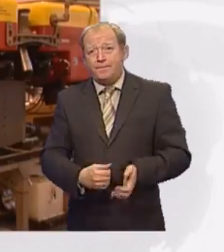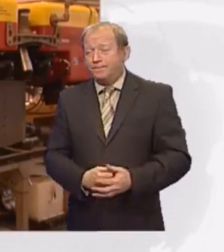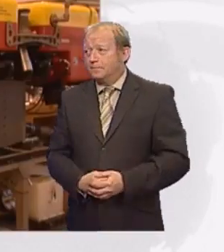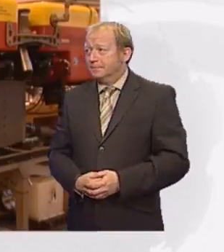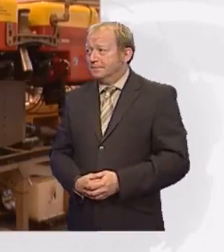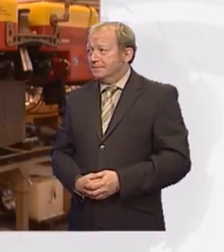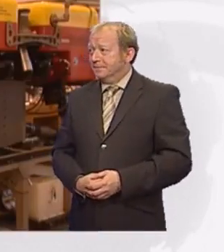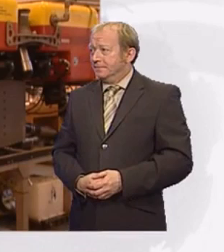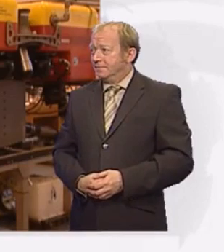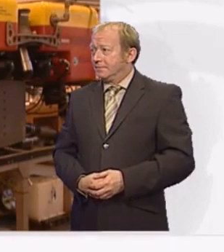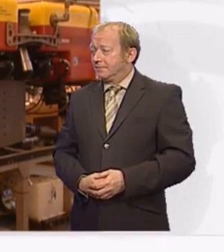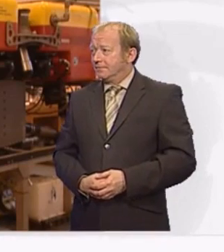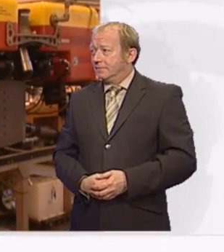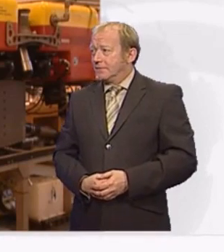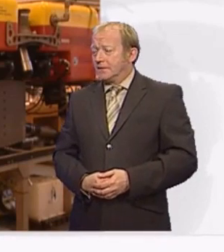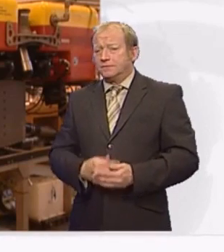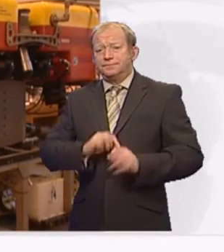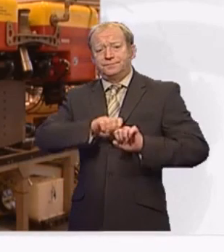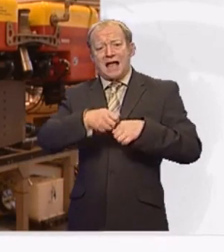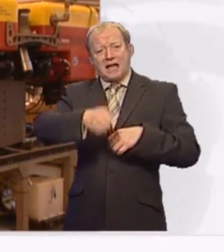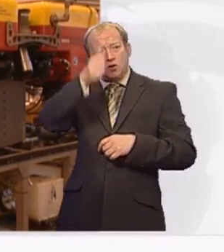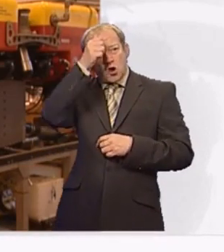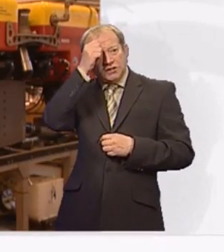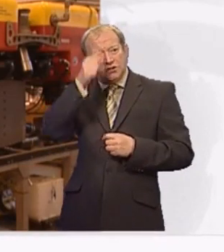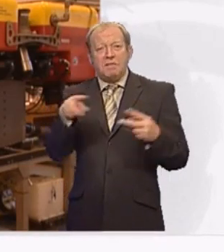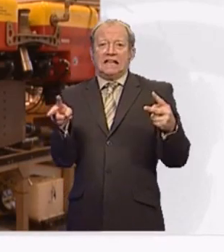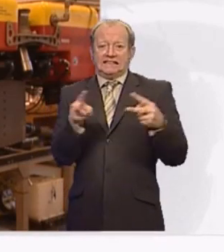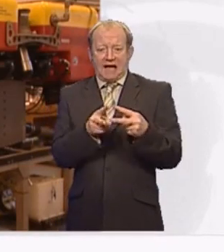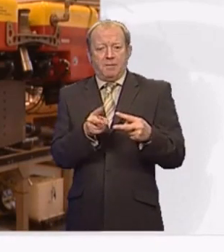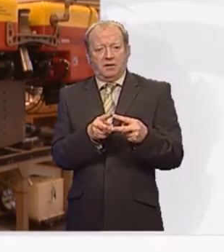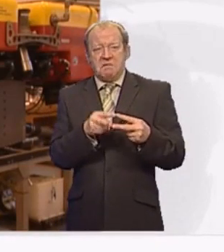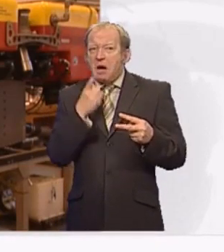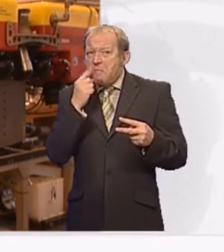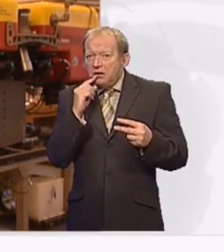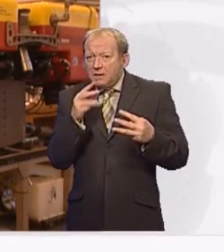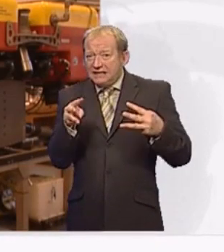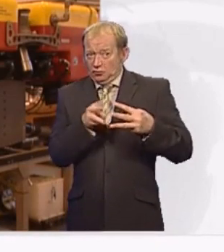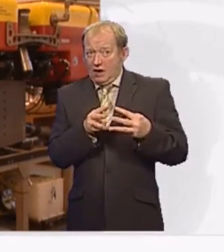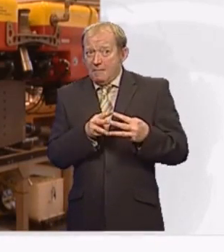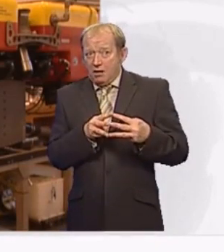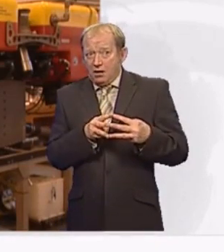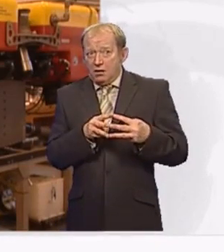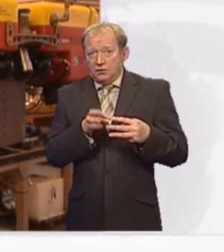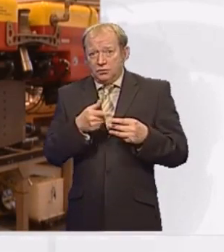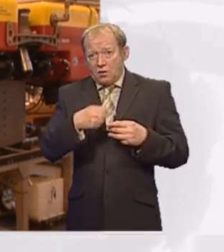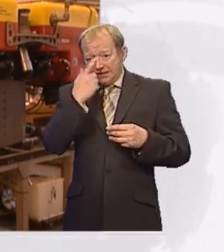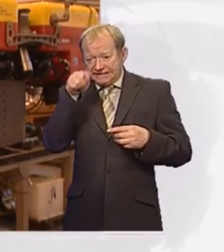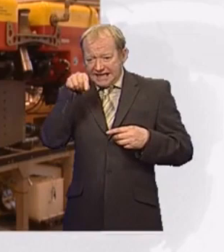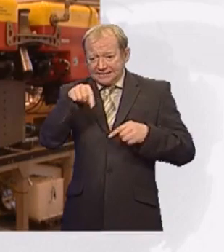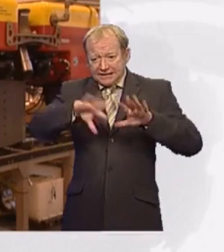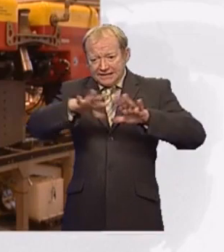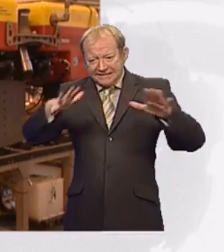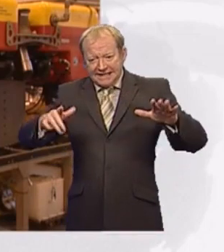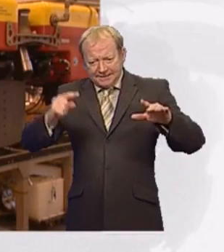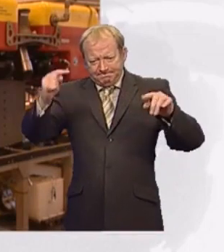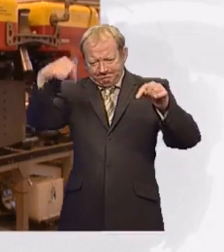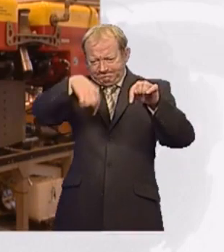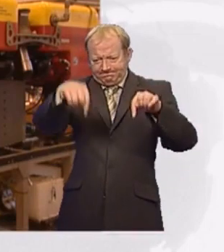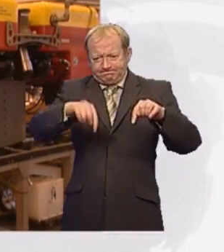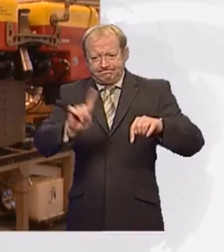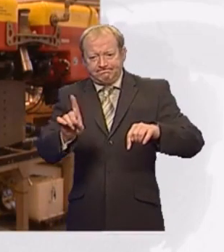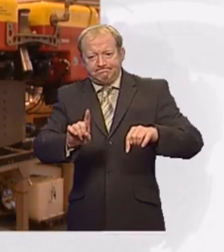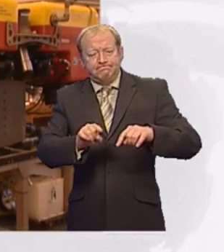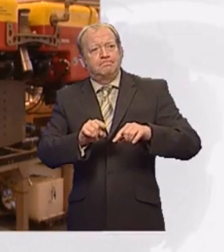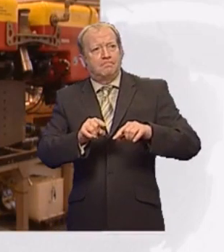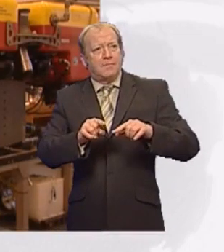We've at least doubled, I think, our knowledge, if not trebled our knowledge of understanding the oceans. And I think it's an